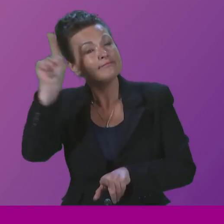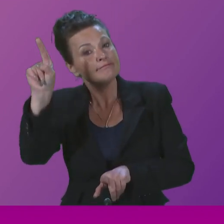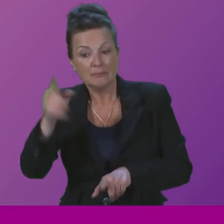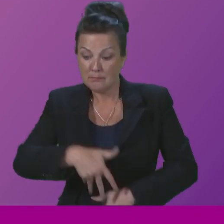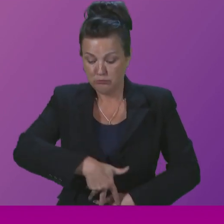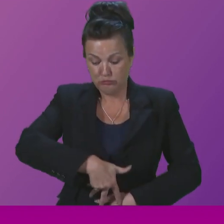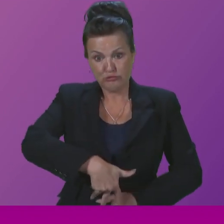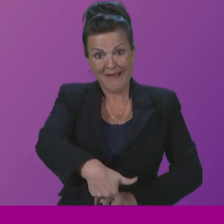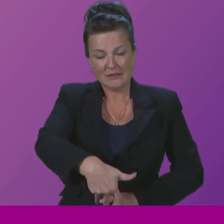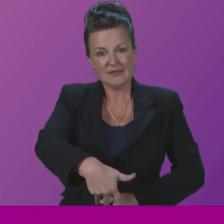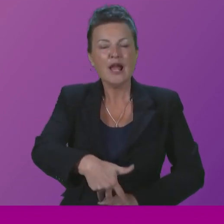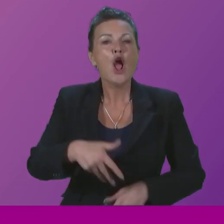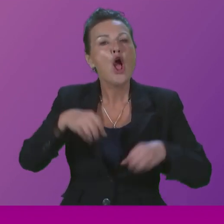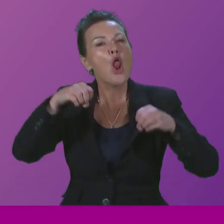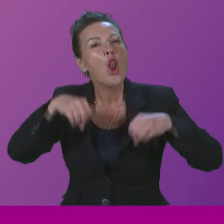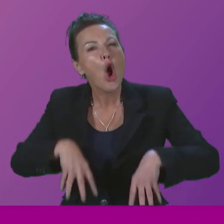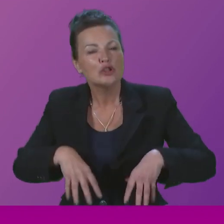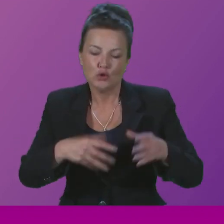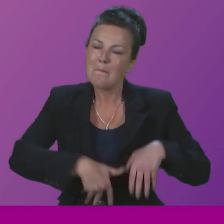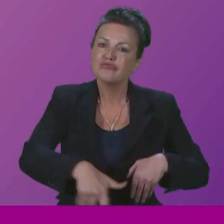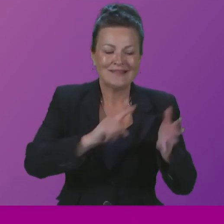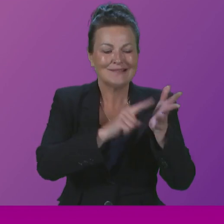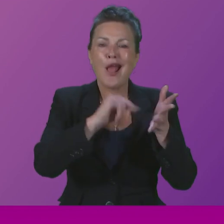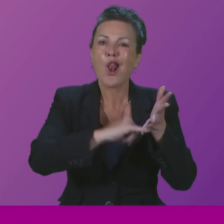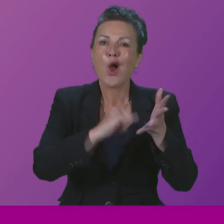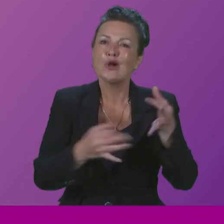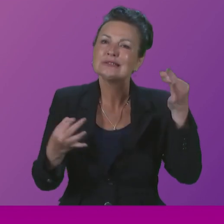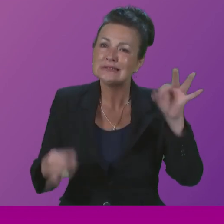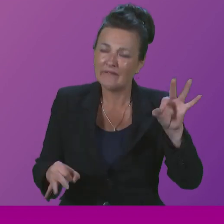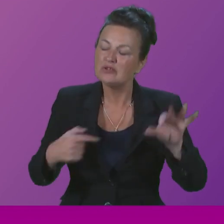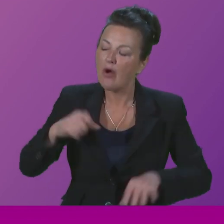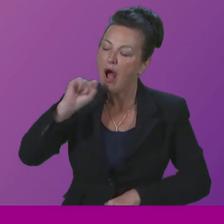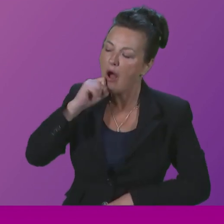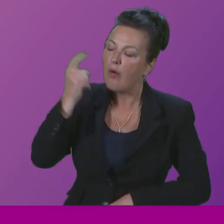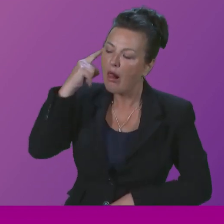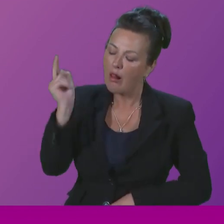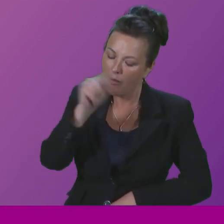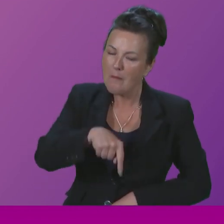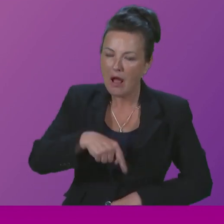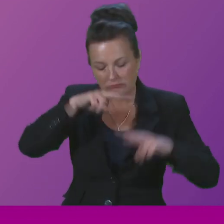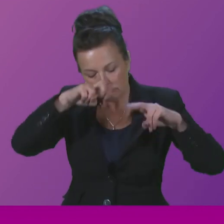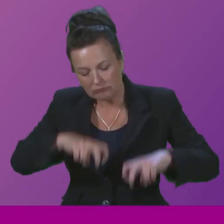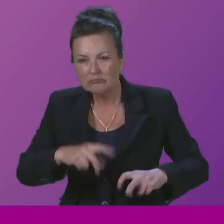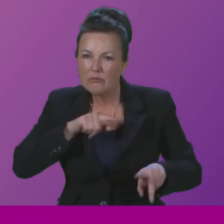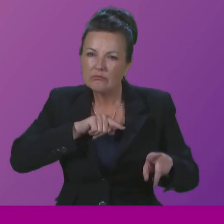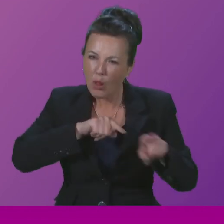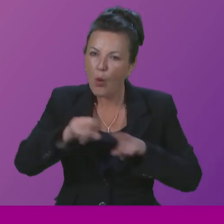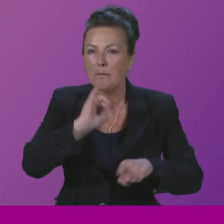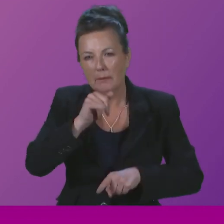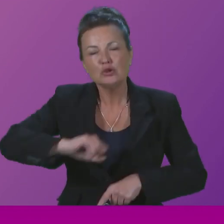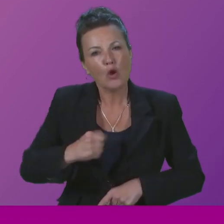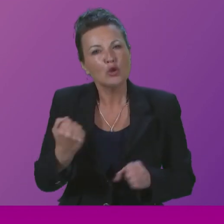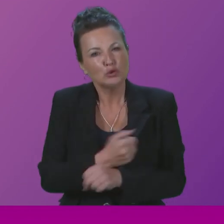pregnancy loss certificates is an important one. And I will give the undertaking that we will look very seriously at that in Scotland too.